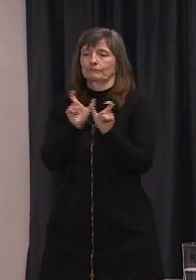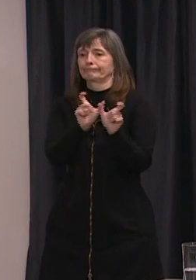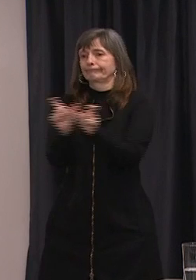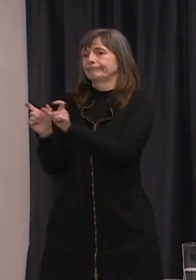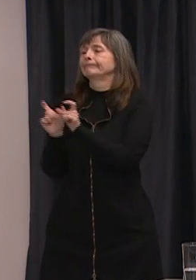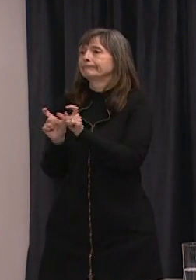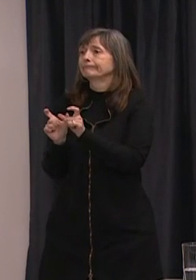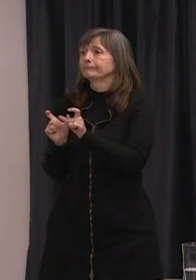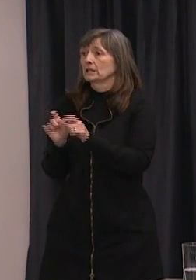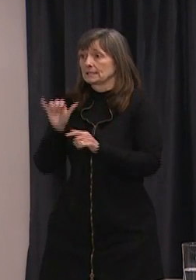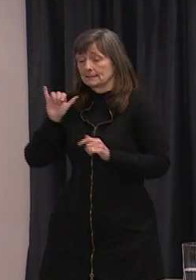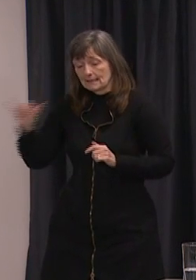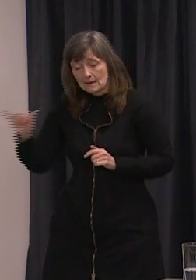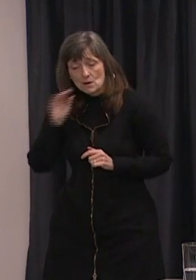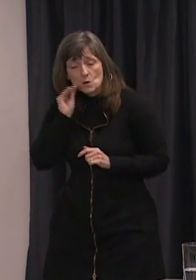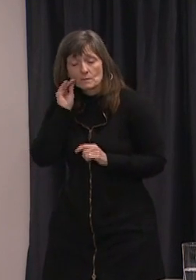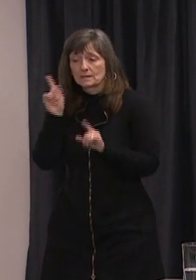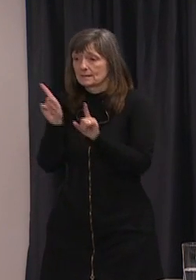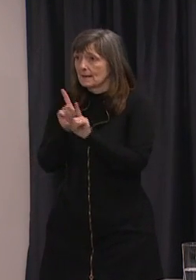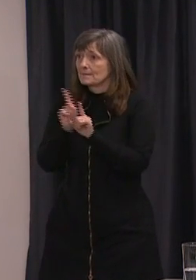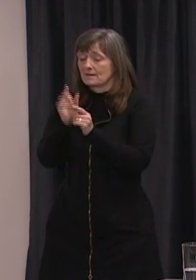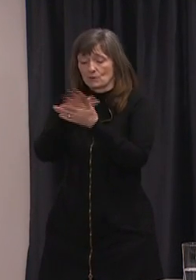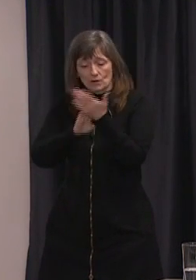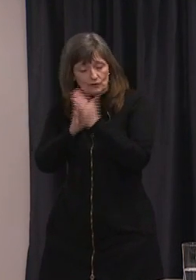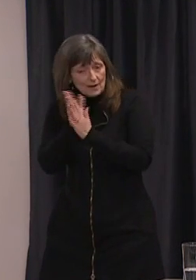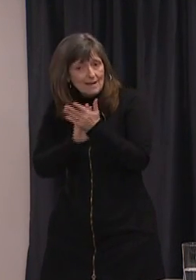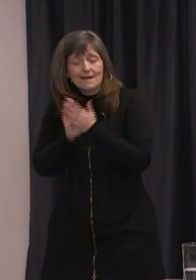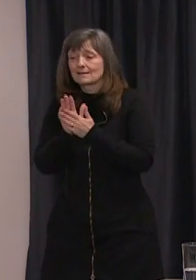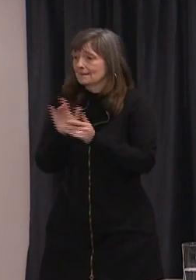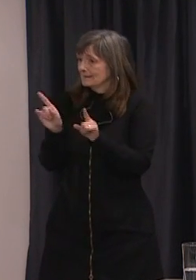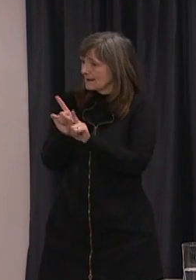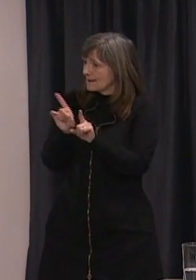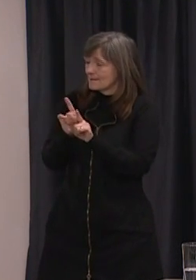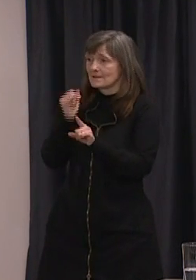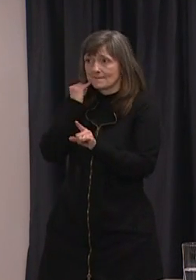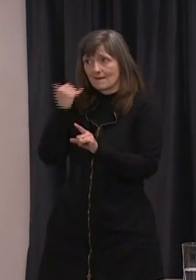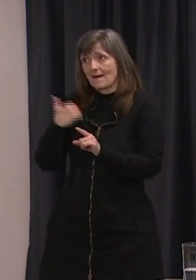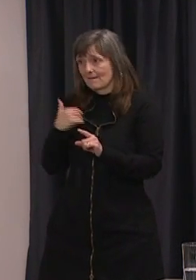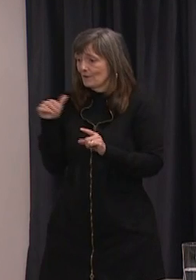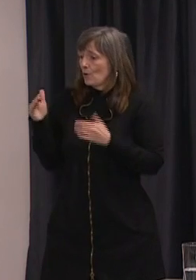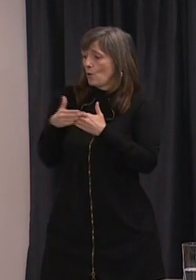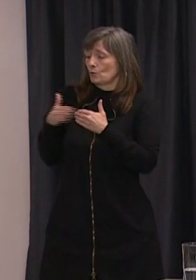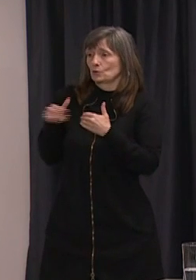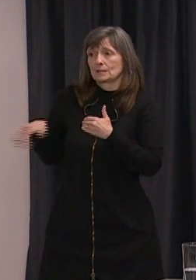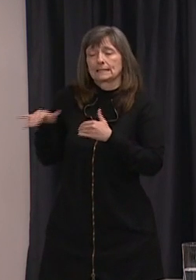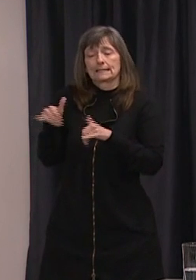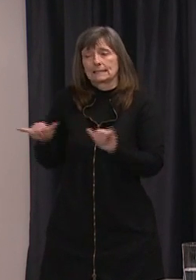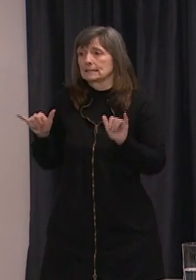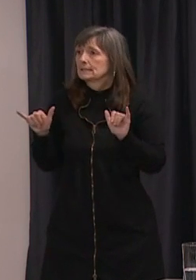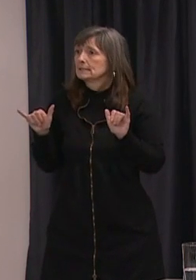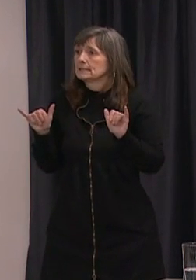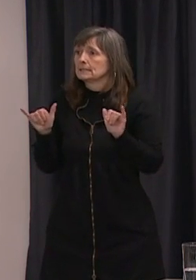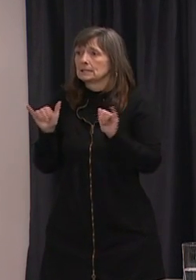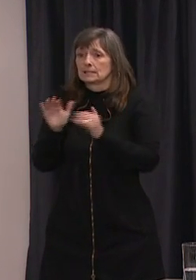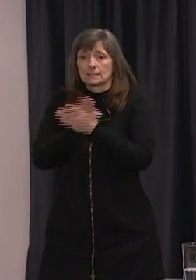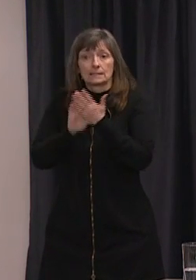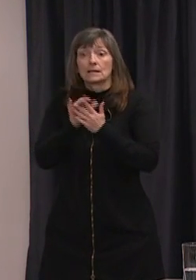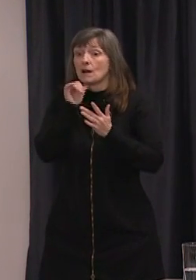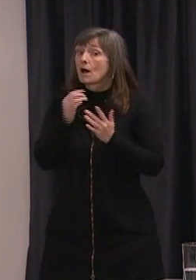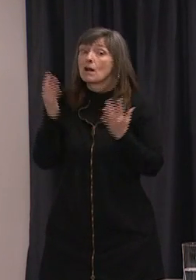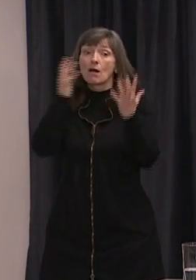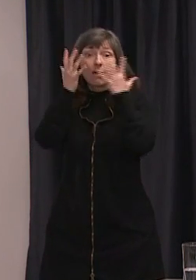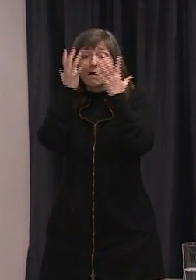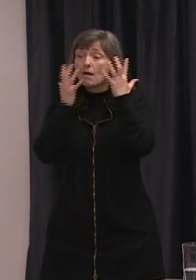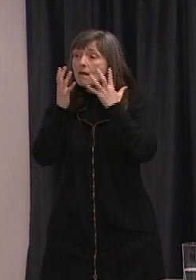people stay home, if people wash their hands carefully, if they practice you know good hand hygiene, not touching their